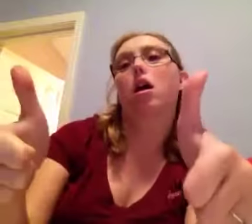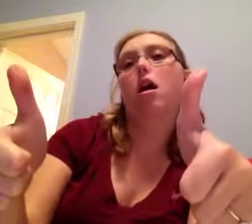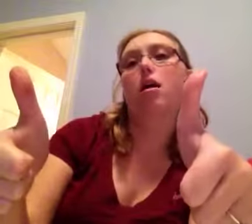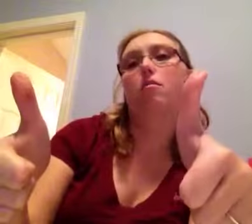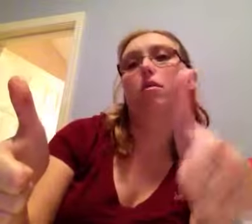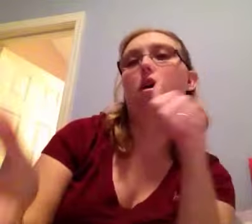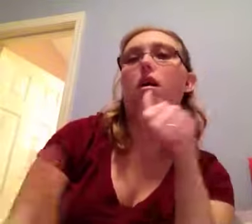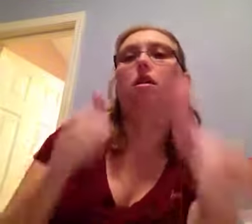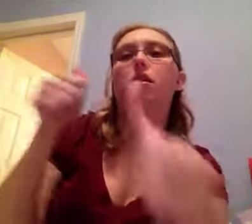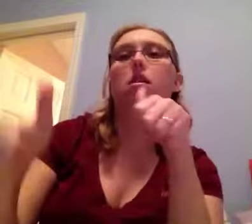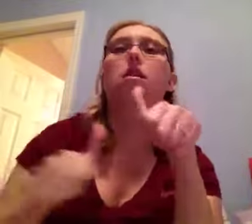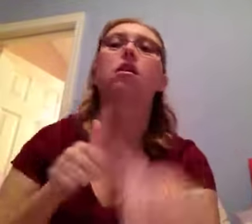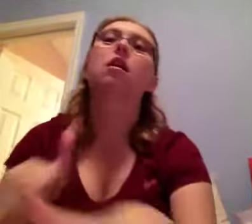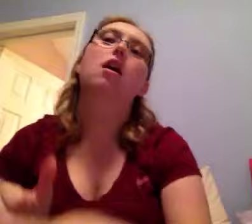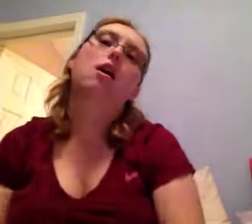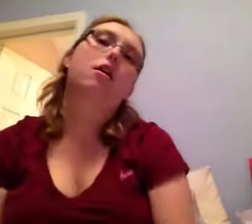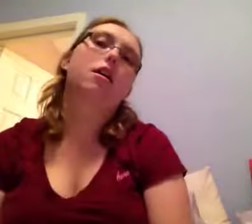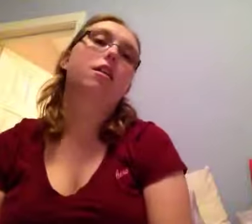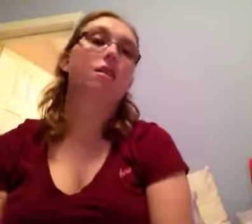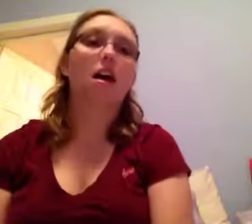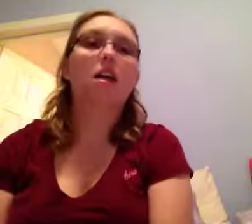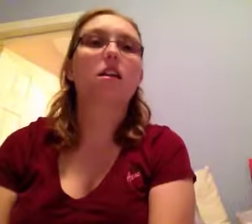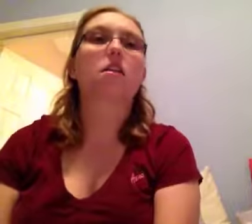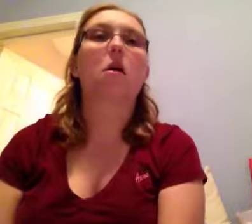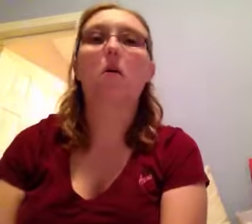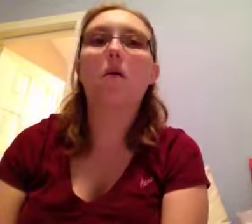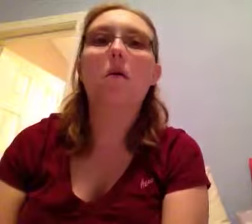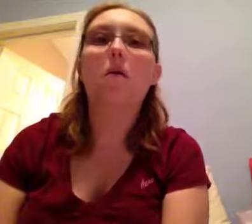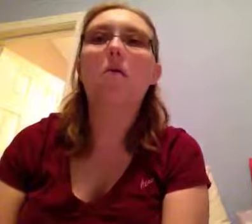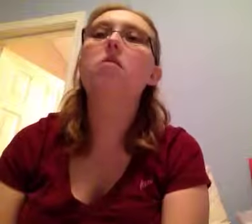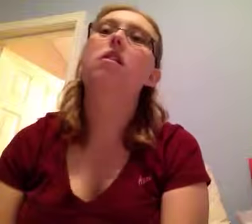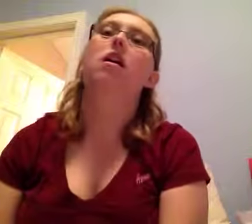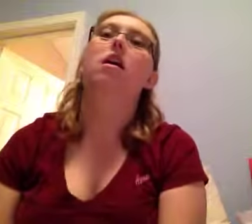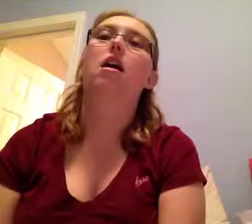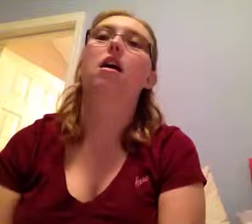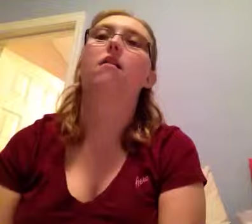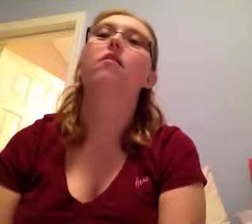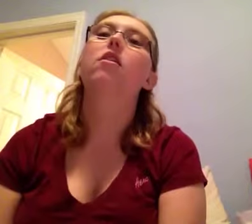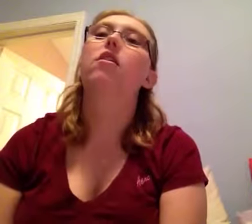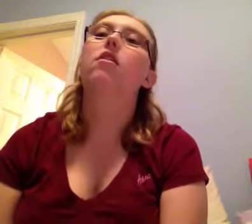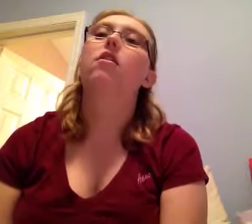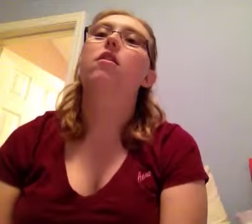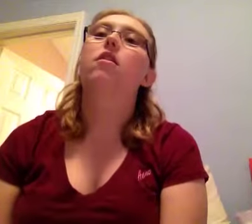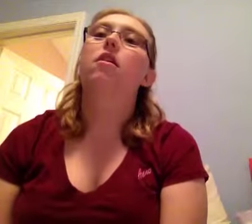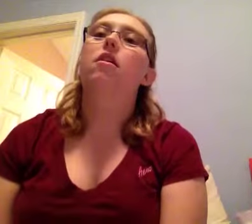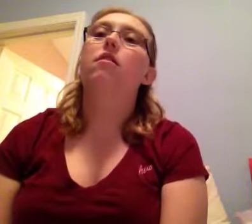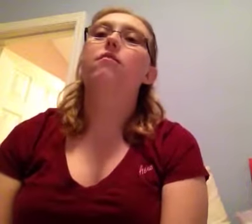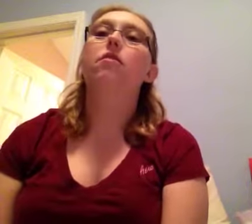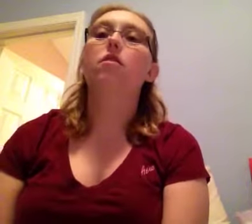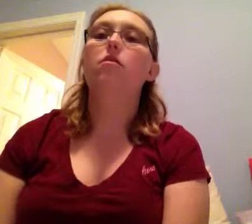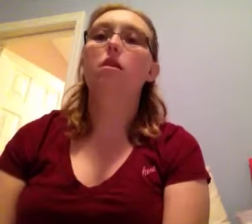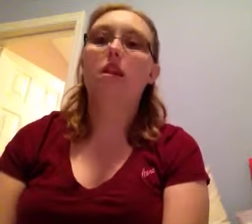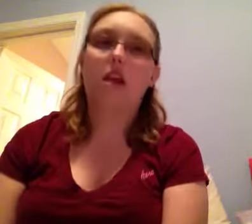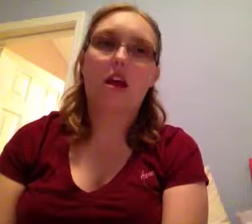A plus. Alright, and that is all that I have for you today.